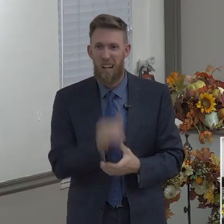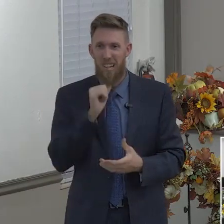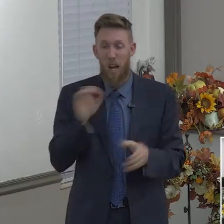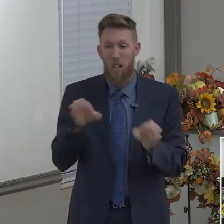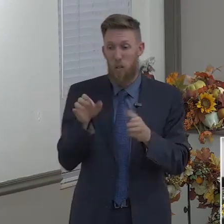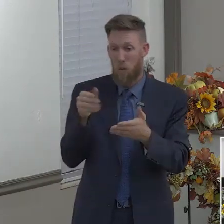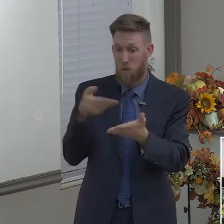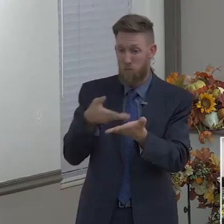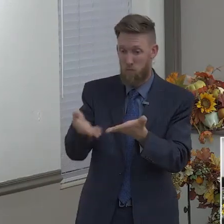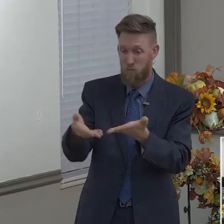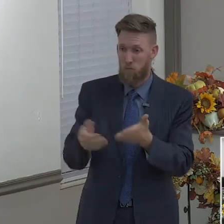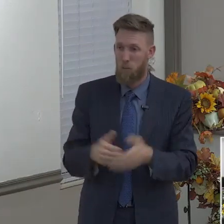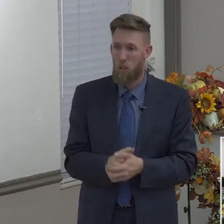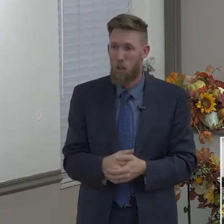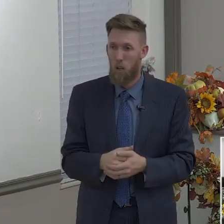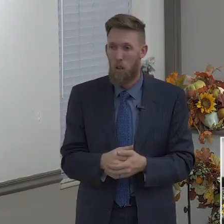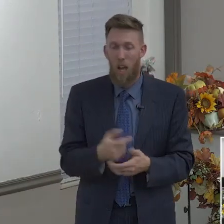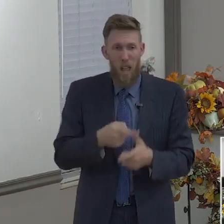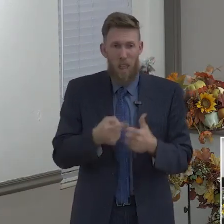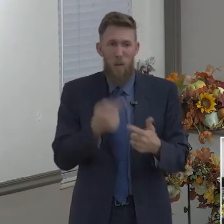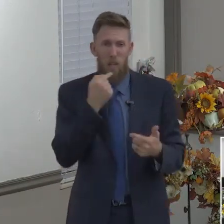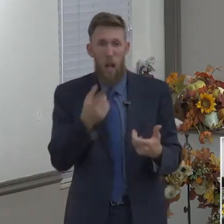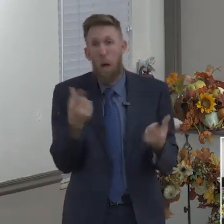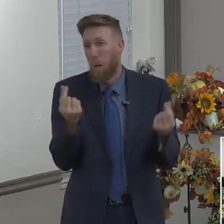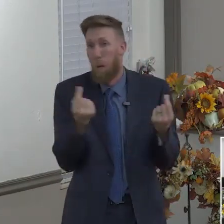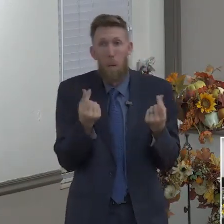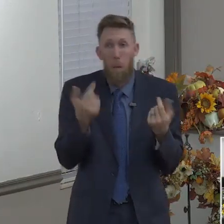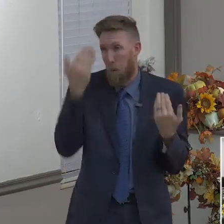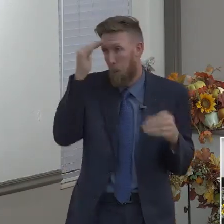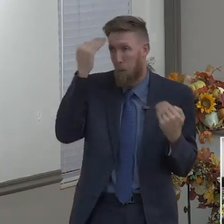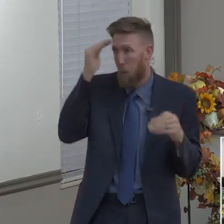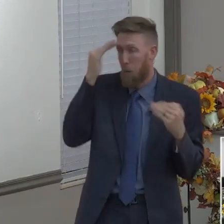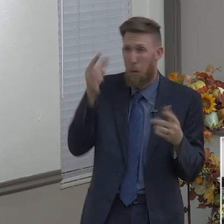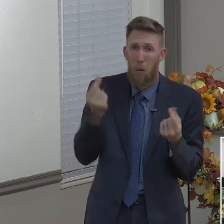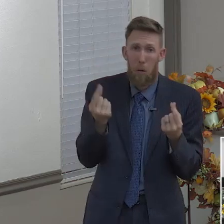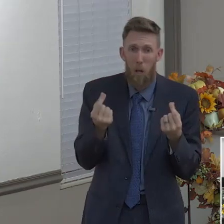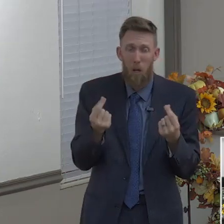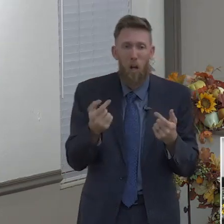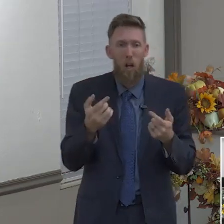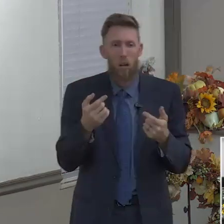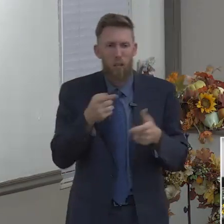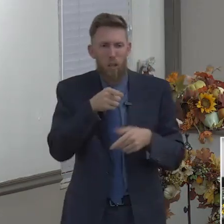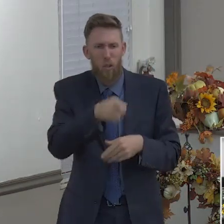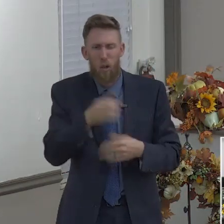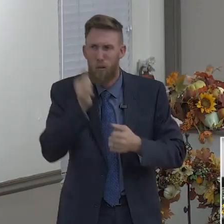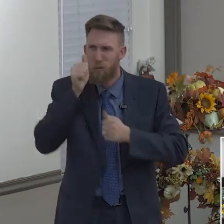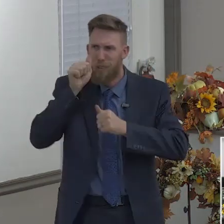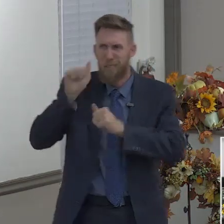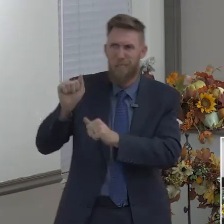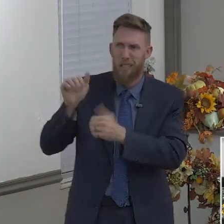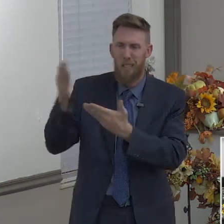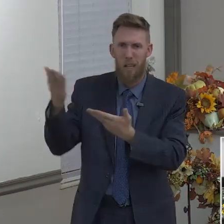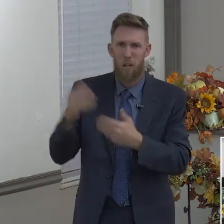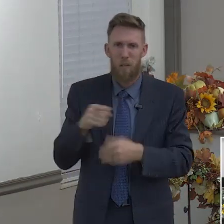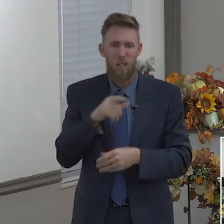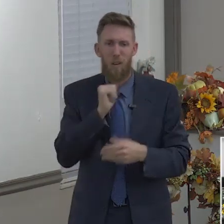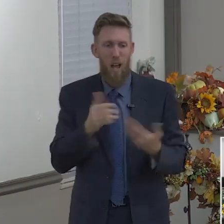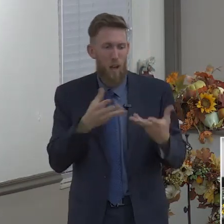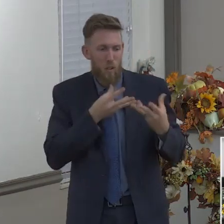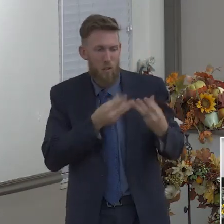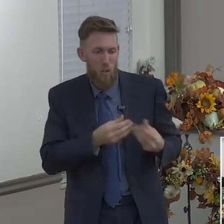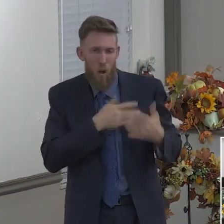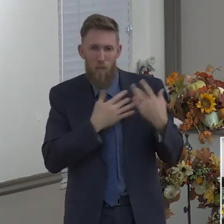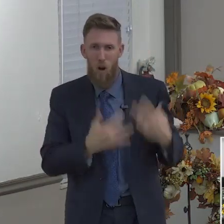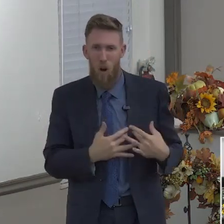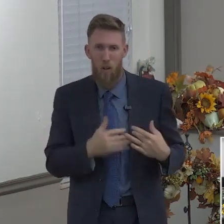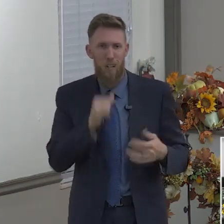do. Well, we're resisting. We're resisting the tender heart for God. We're resisting a soft heart, a heart that says,